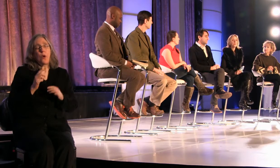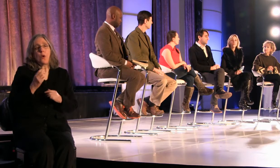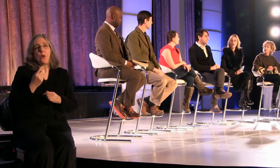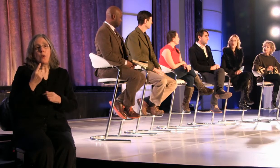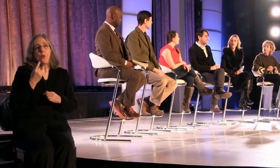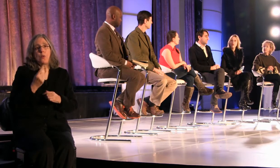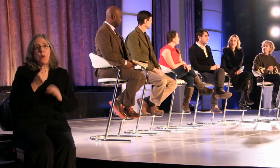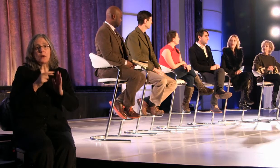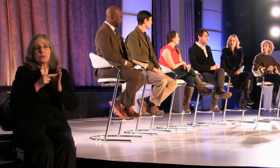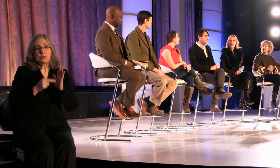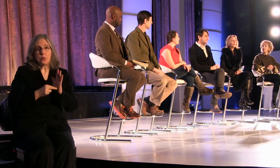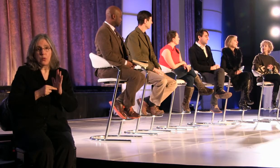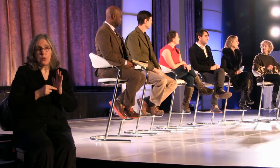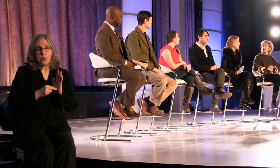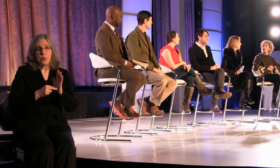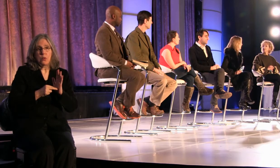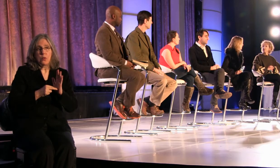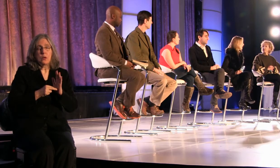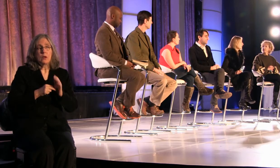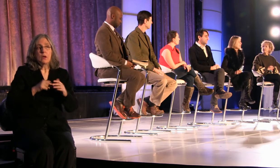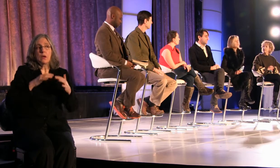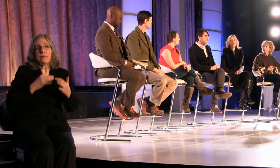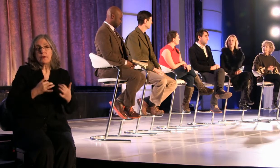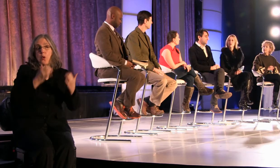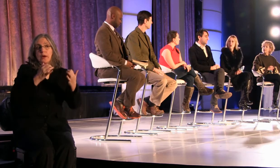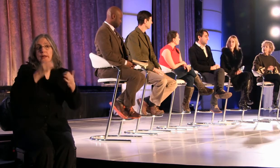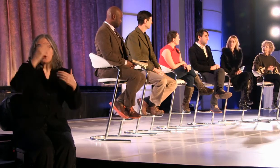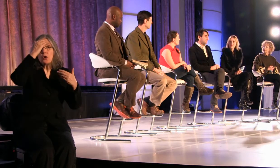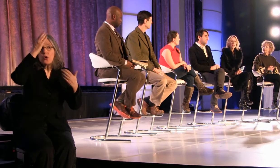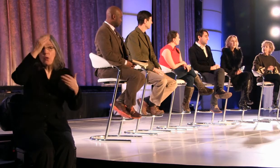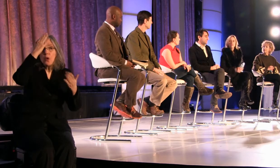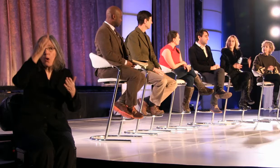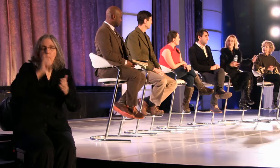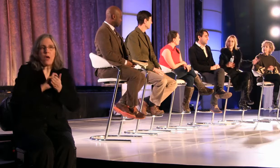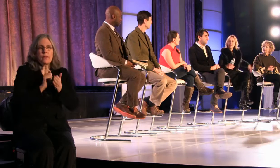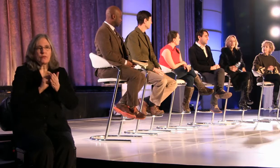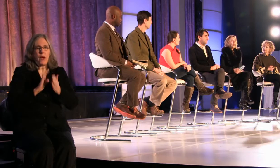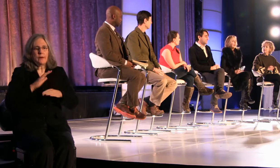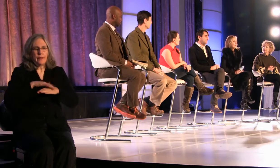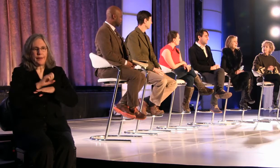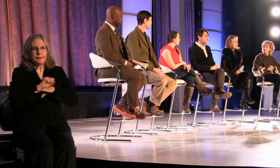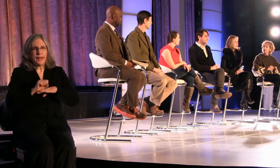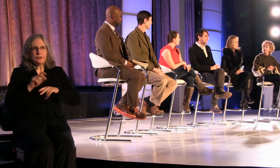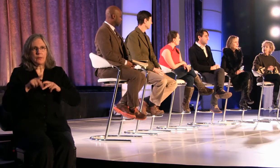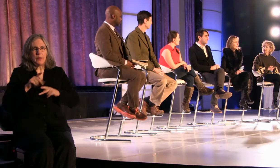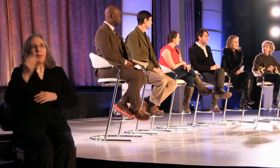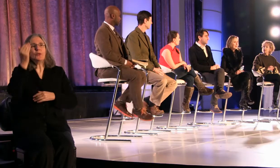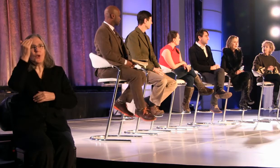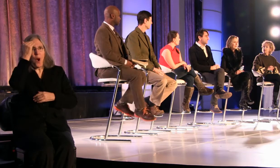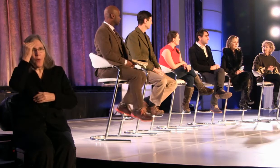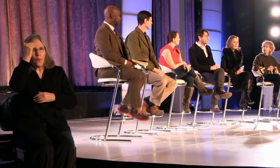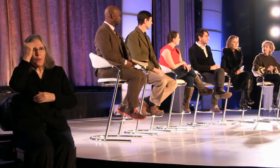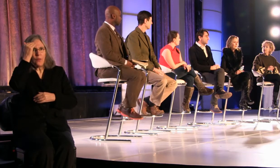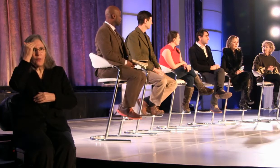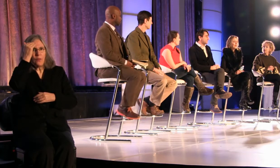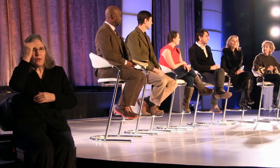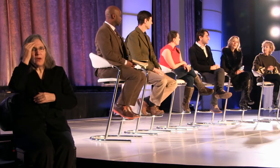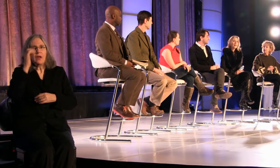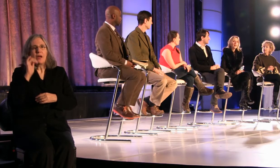audience doesn't know, and the writer and the people on stage do know this thing. And I think that I